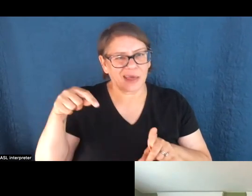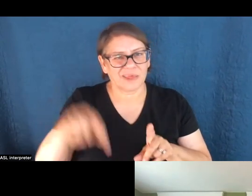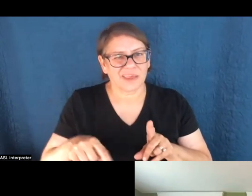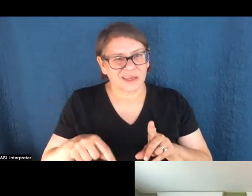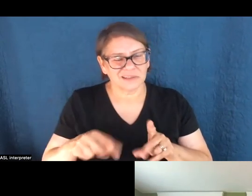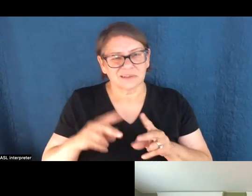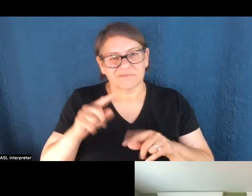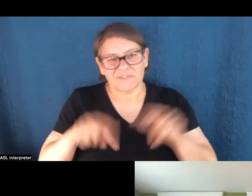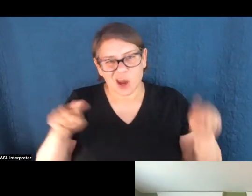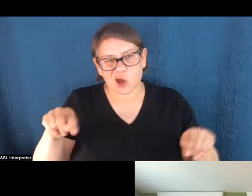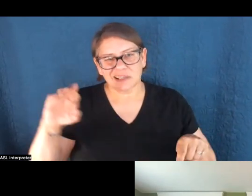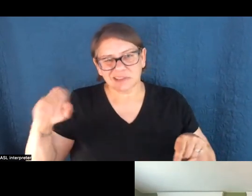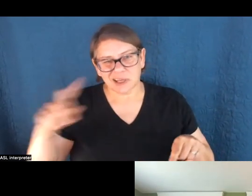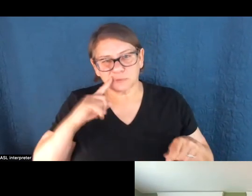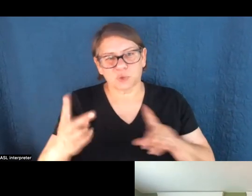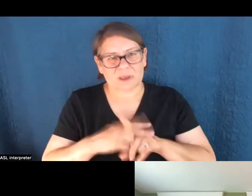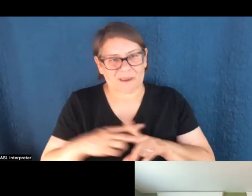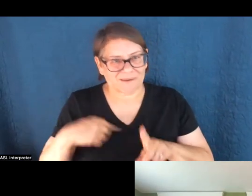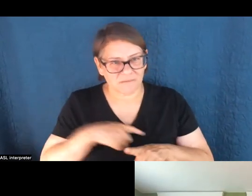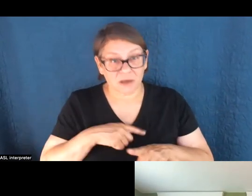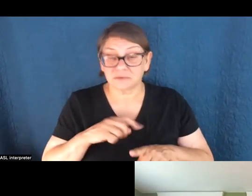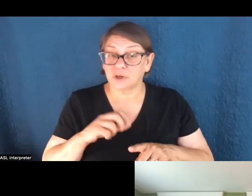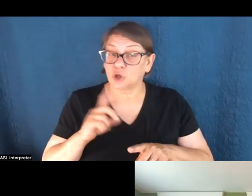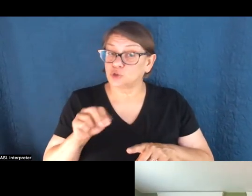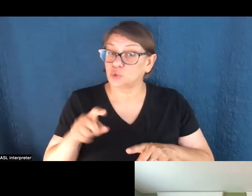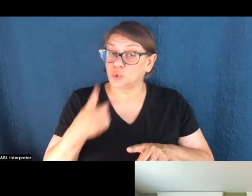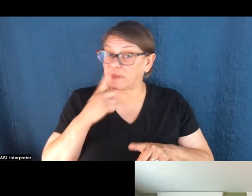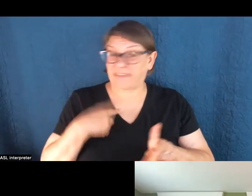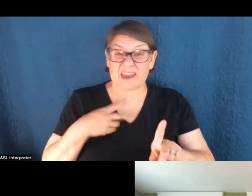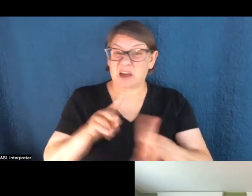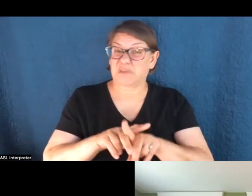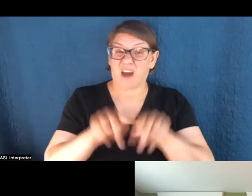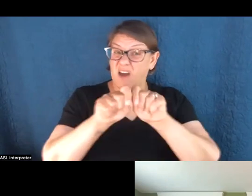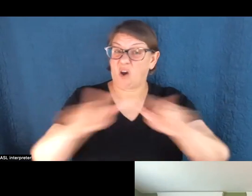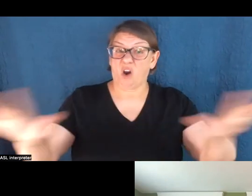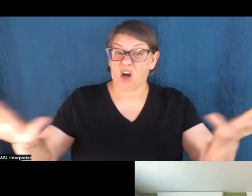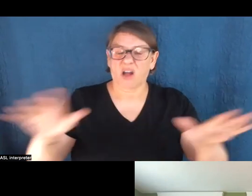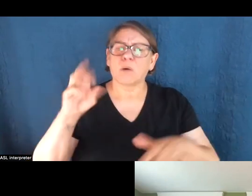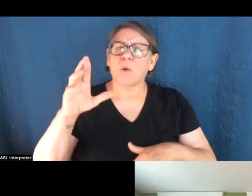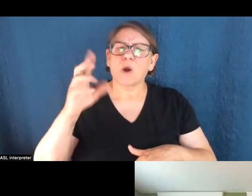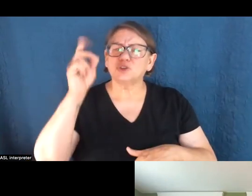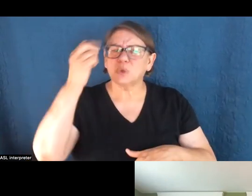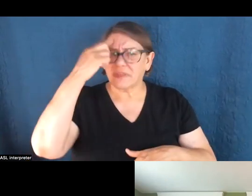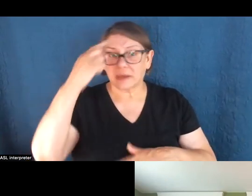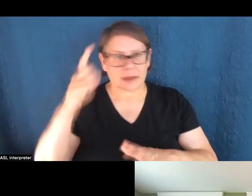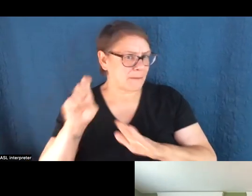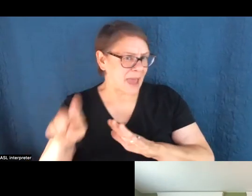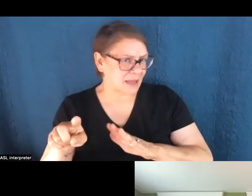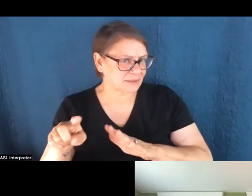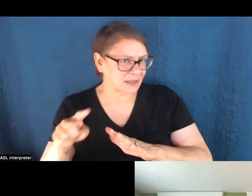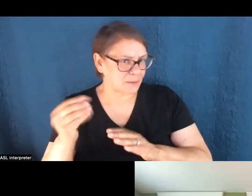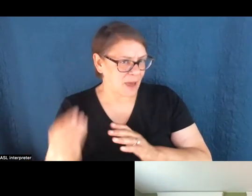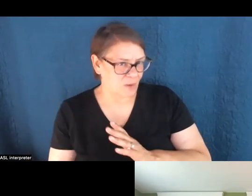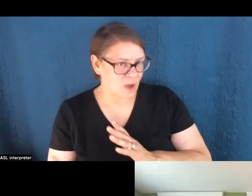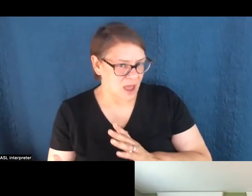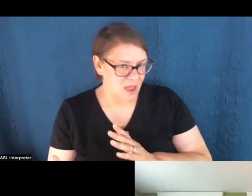various tips that you provided? Like, do you think that they just translate across the board or do you think that there are some, and I'm asking this, by the way,